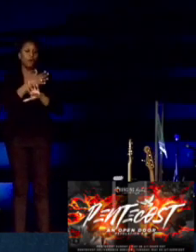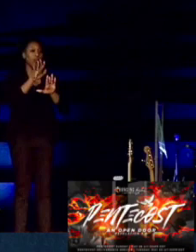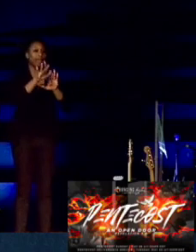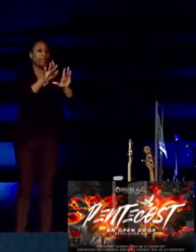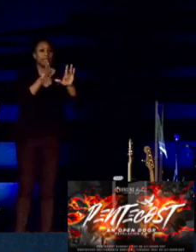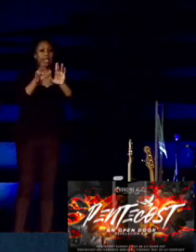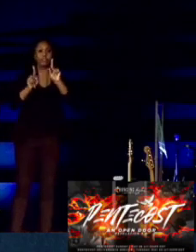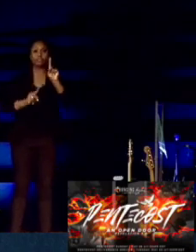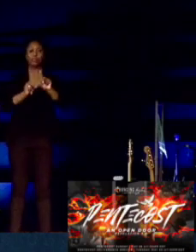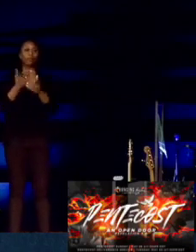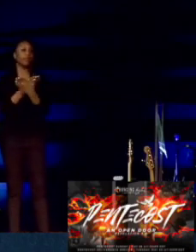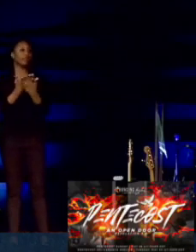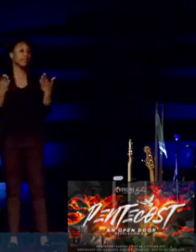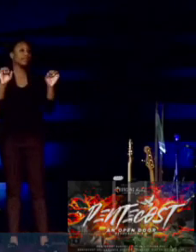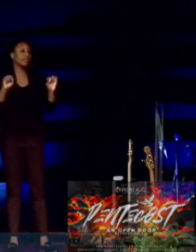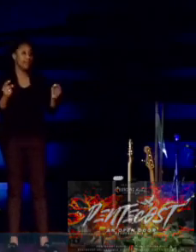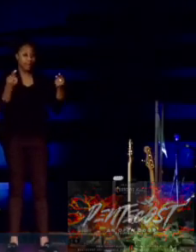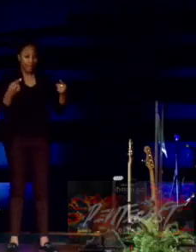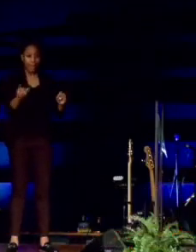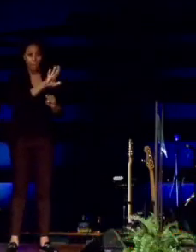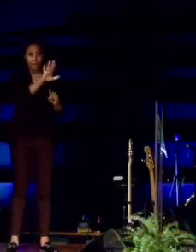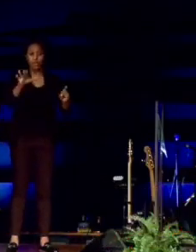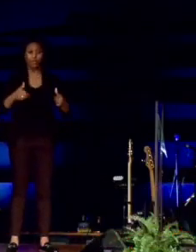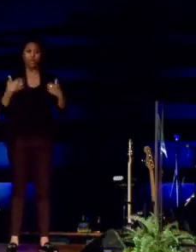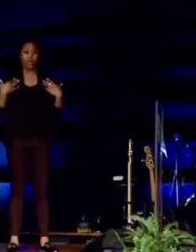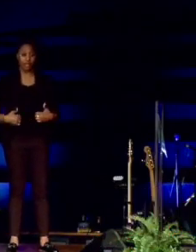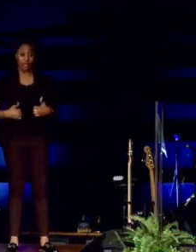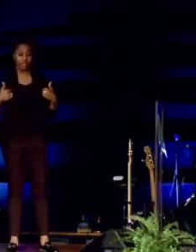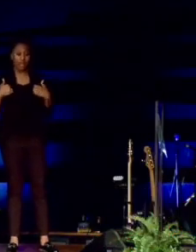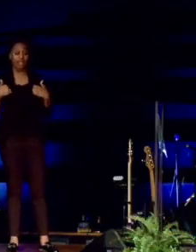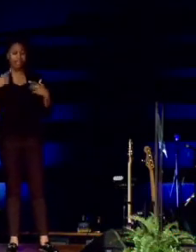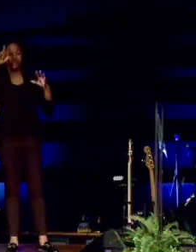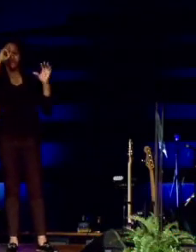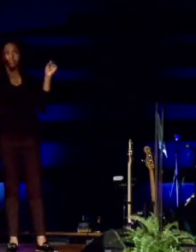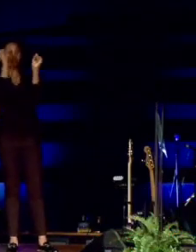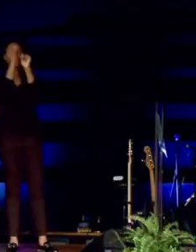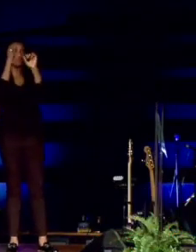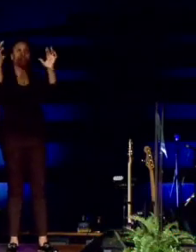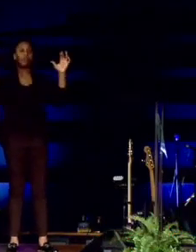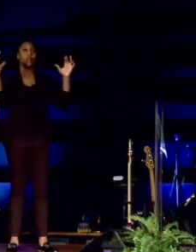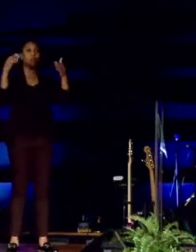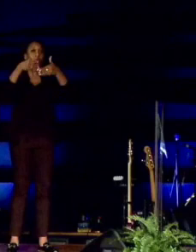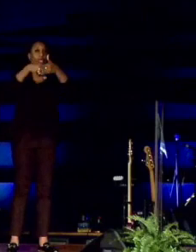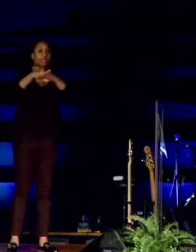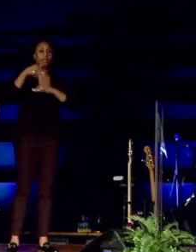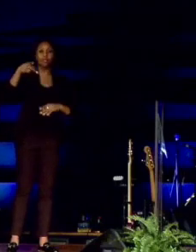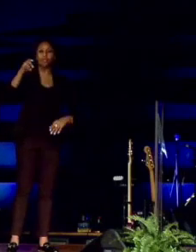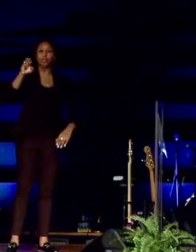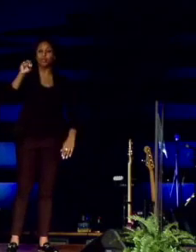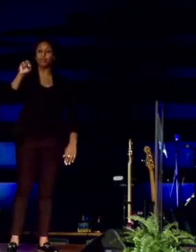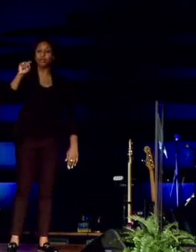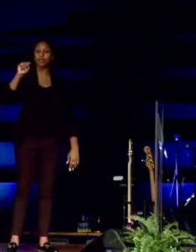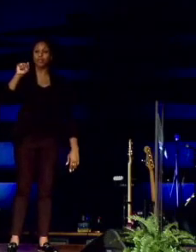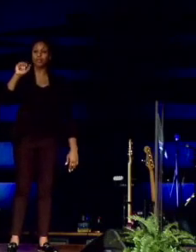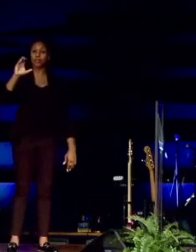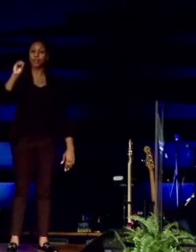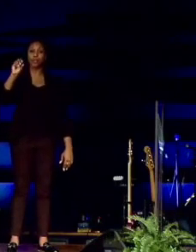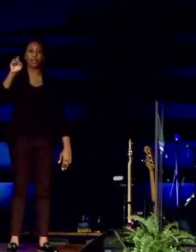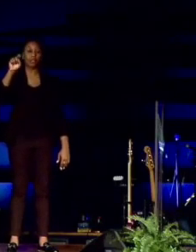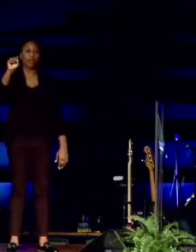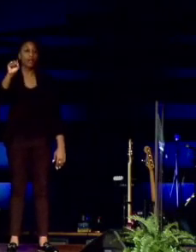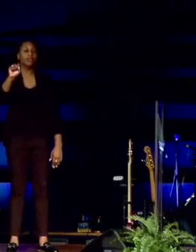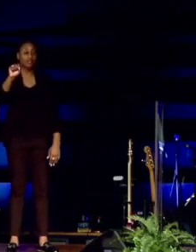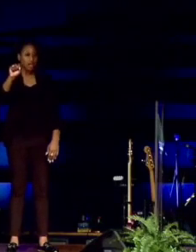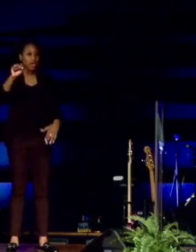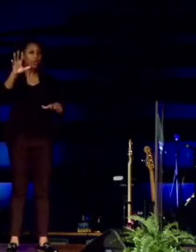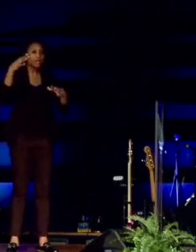Some great things can happen in your life. Imagine this. When you get to Pentecost. You're going to get the power